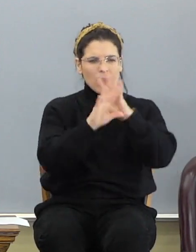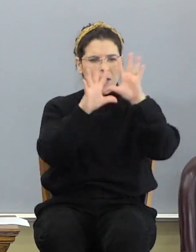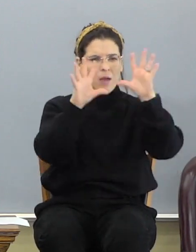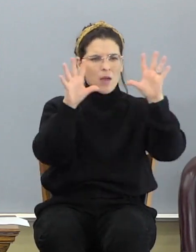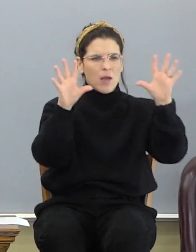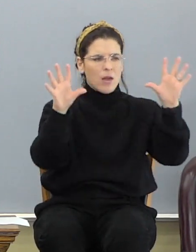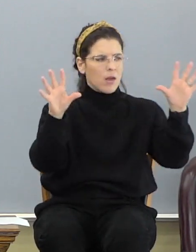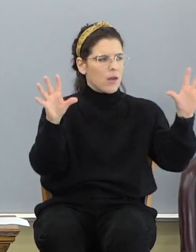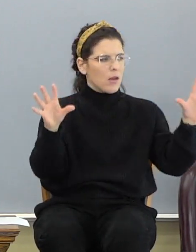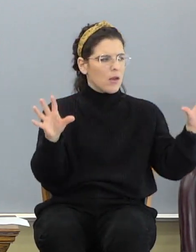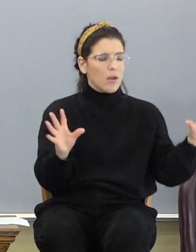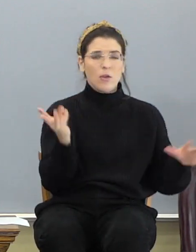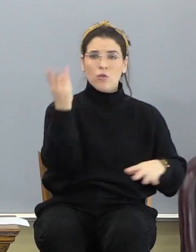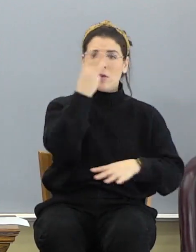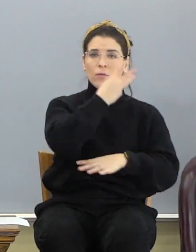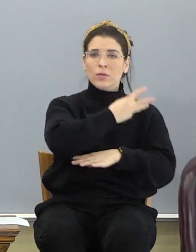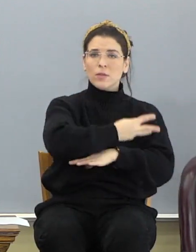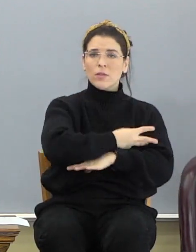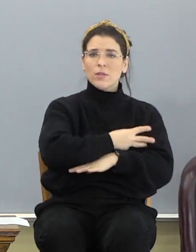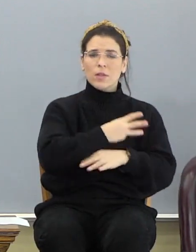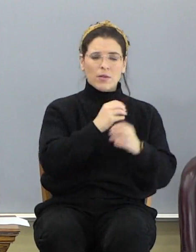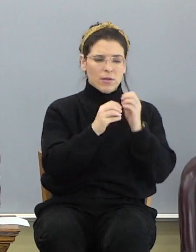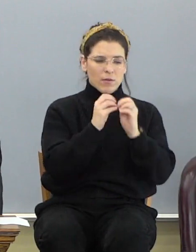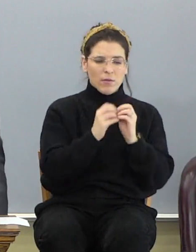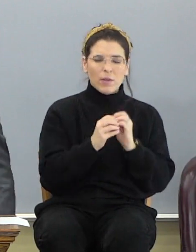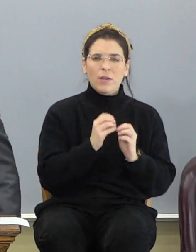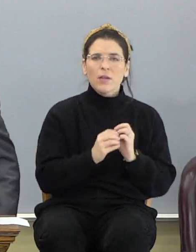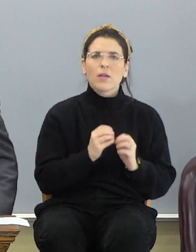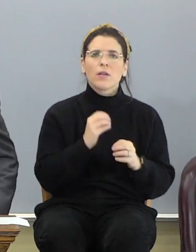And then you have that six days of repurposing of His creation.